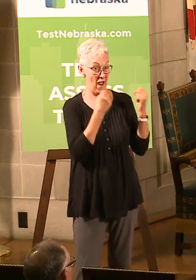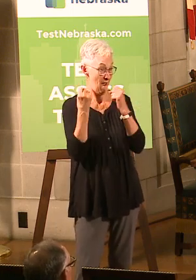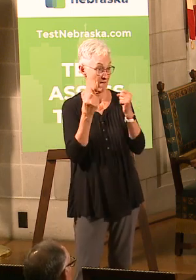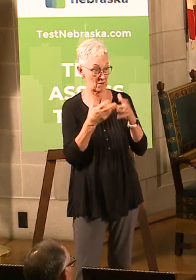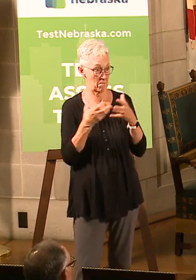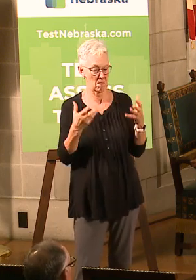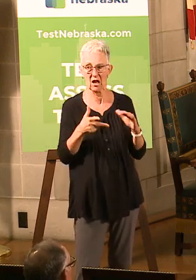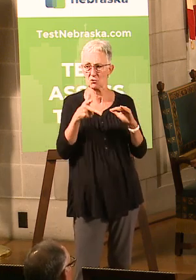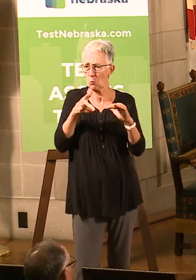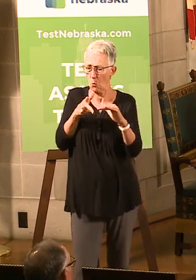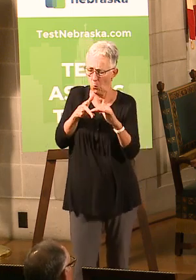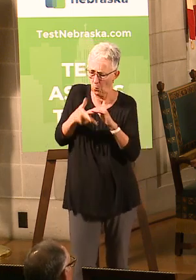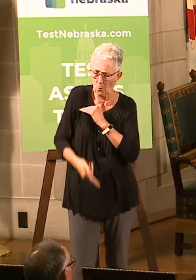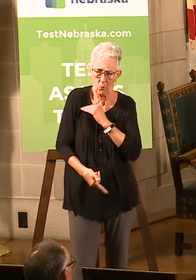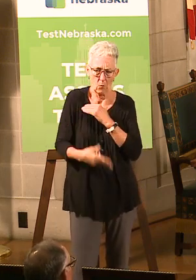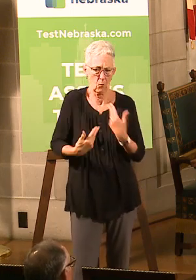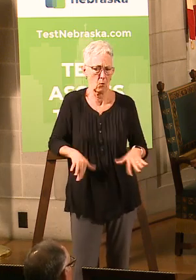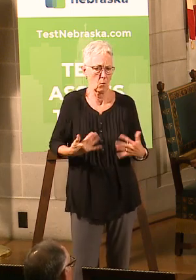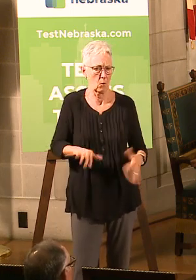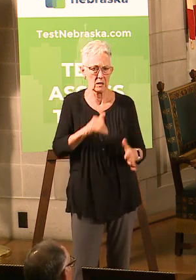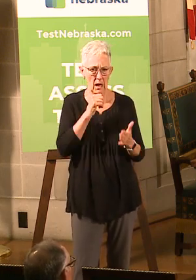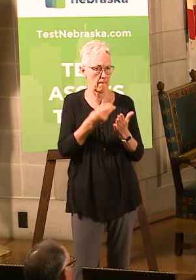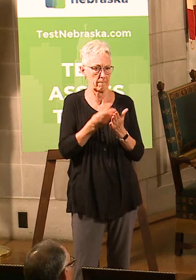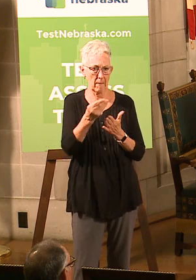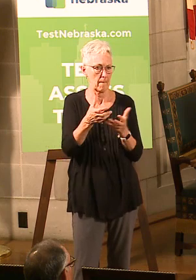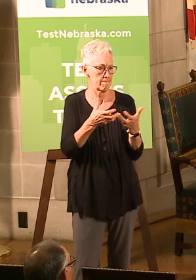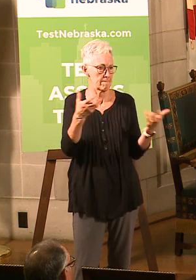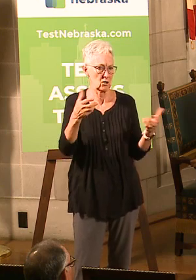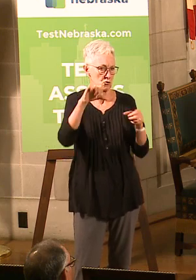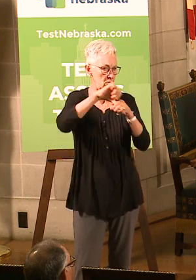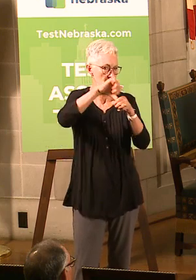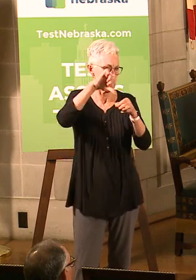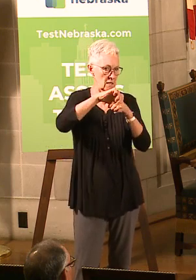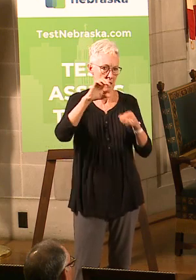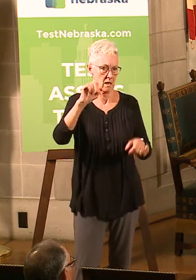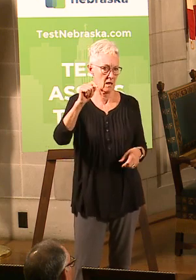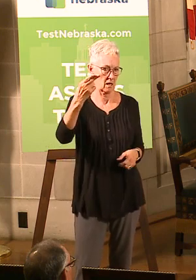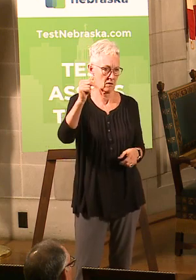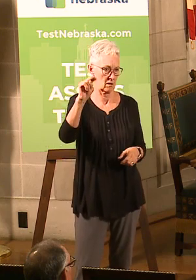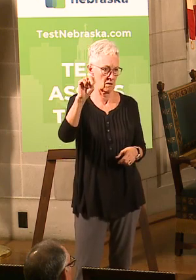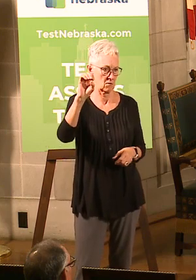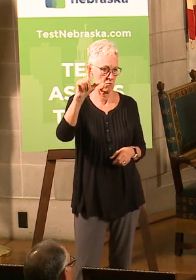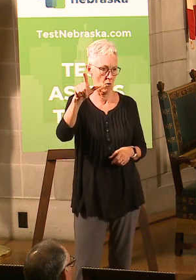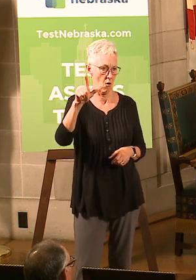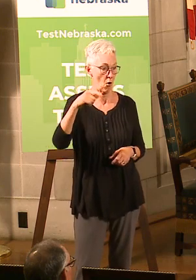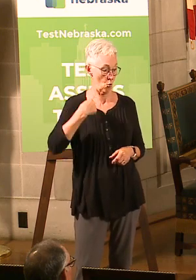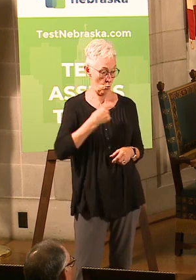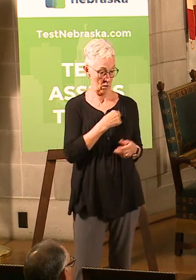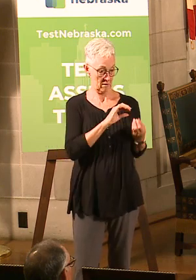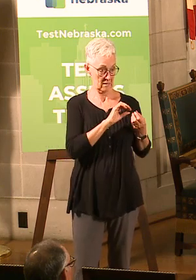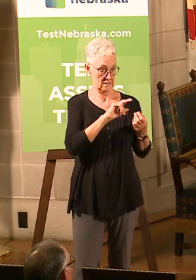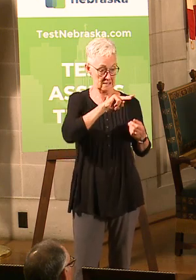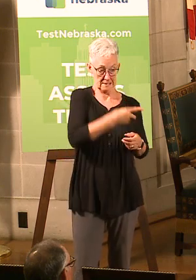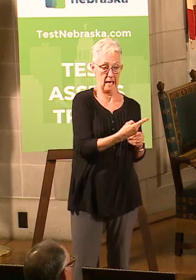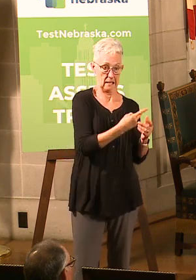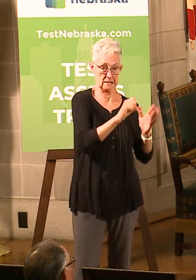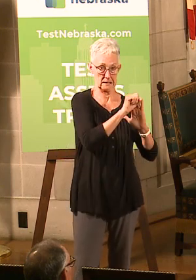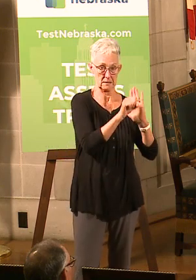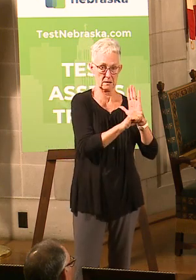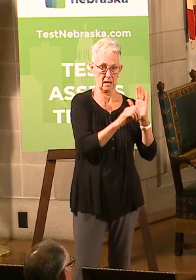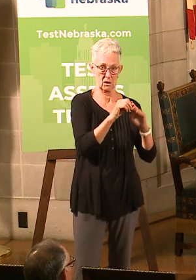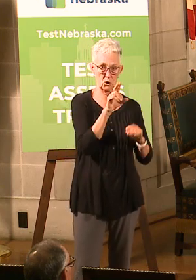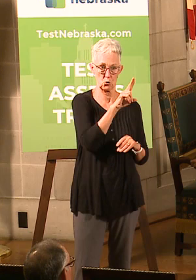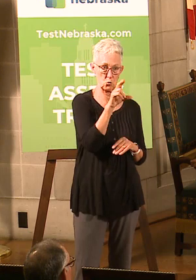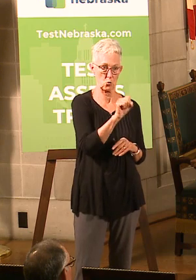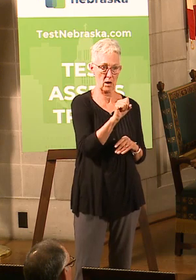used. We had Nebraska's the number two ethanol producing state in the U.S., and we saw